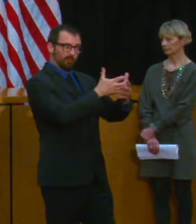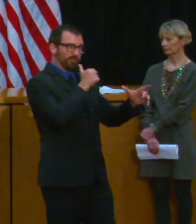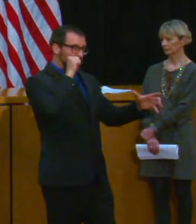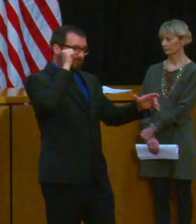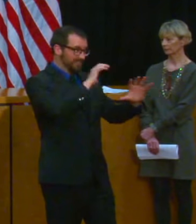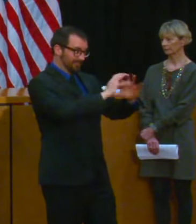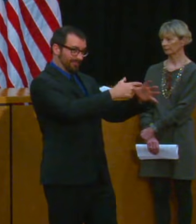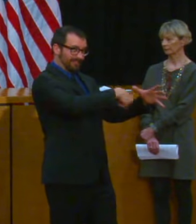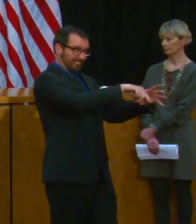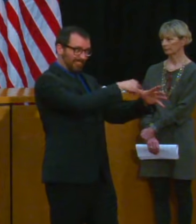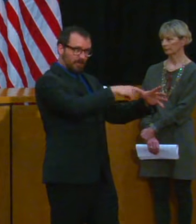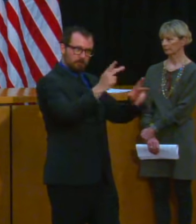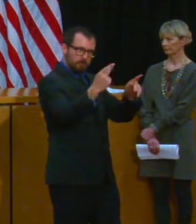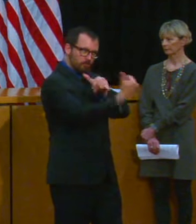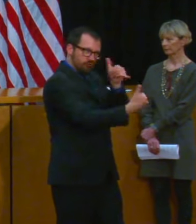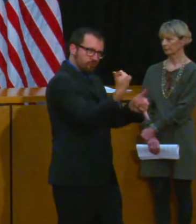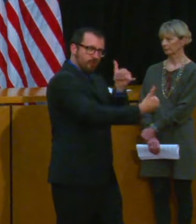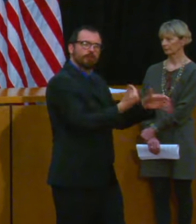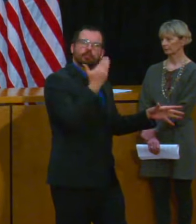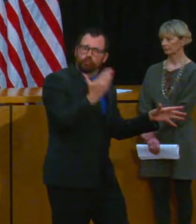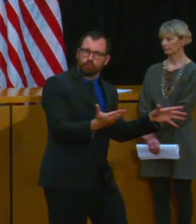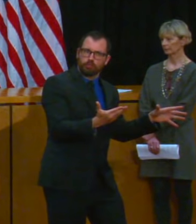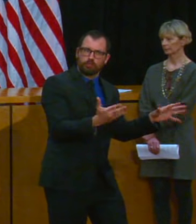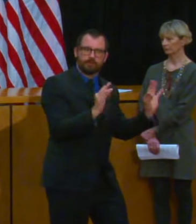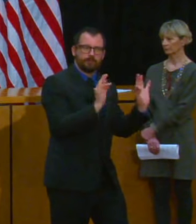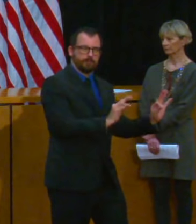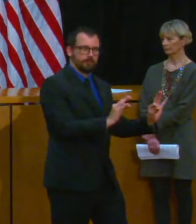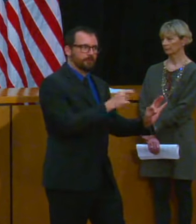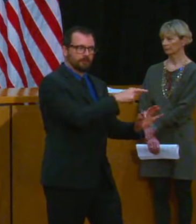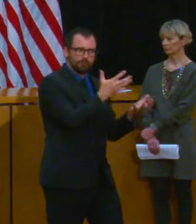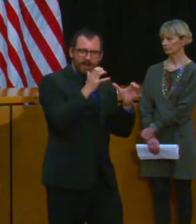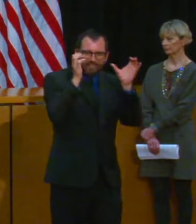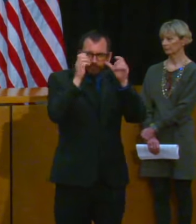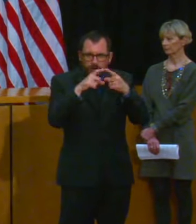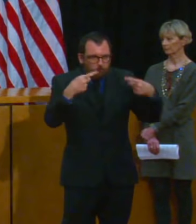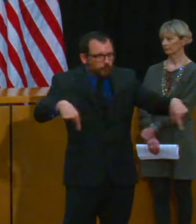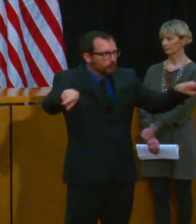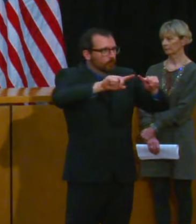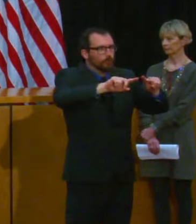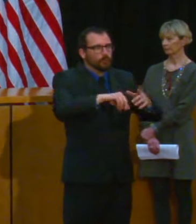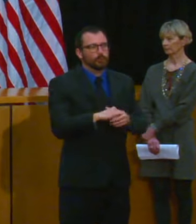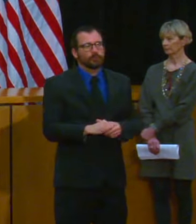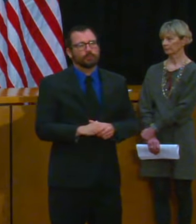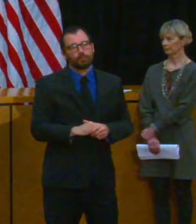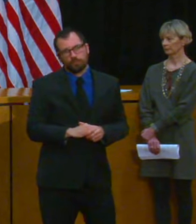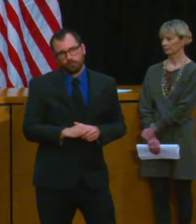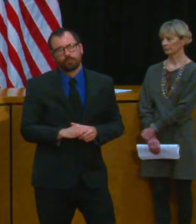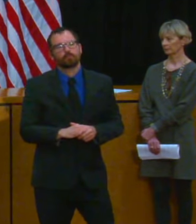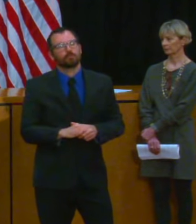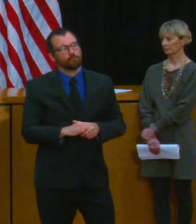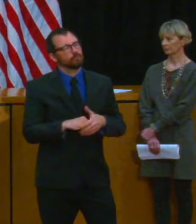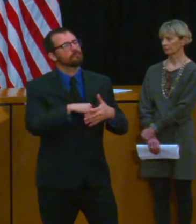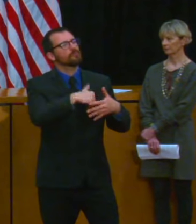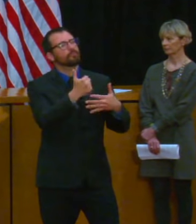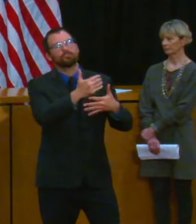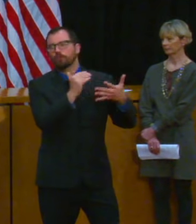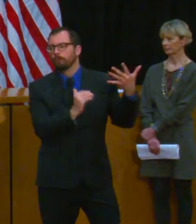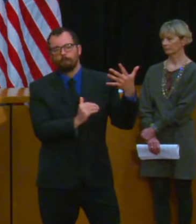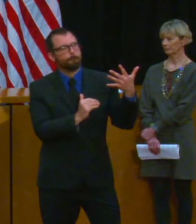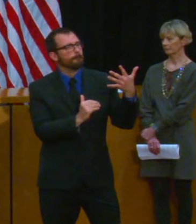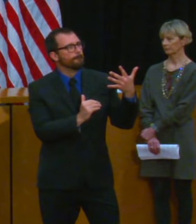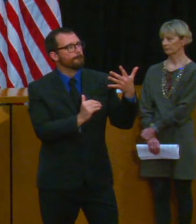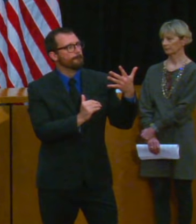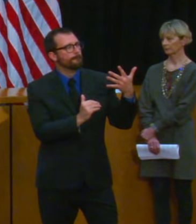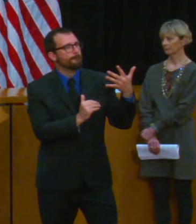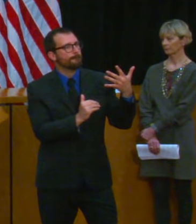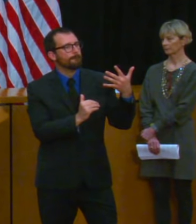the team obviously has a tremendous amount of work to do in a very